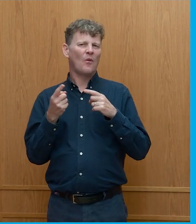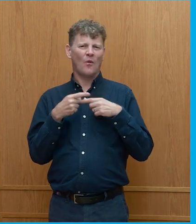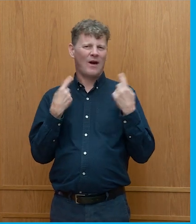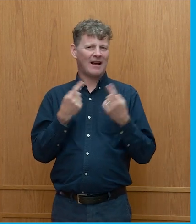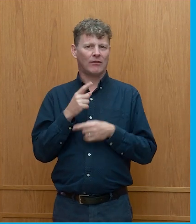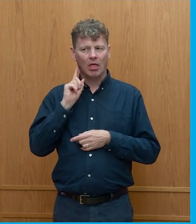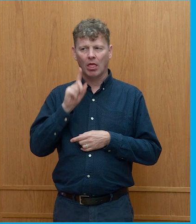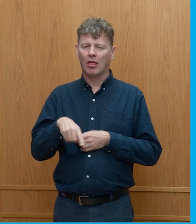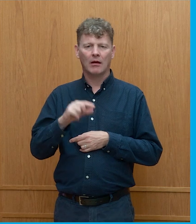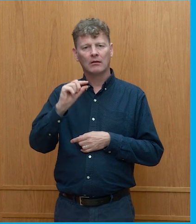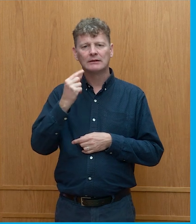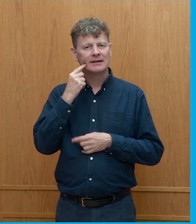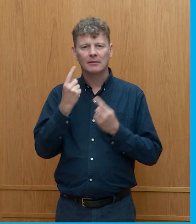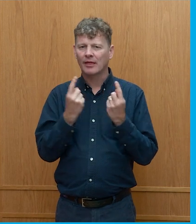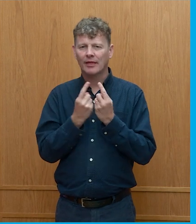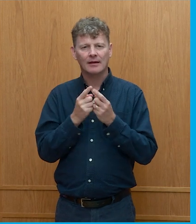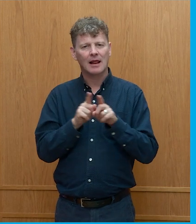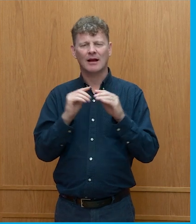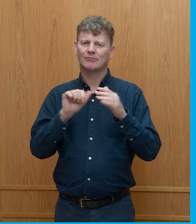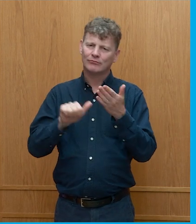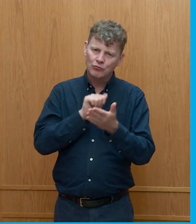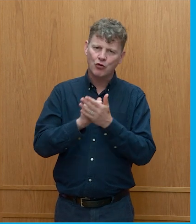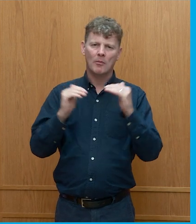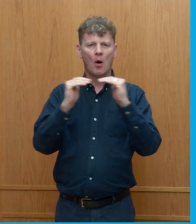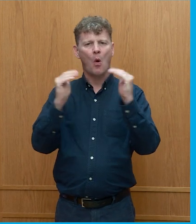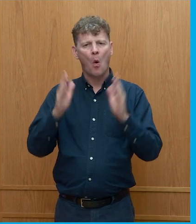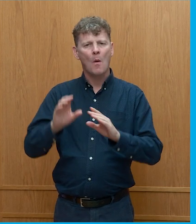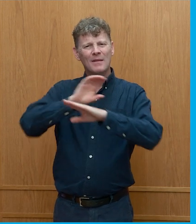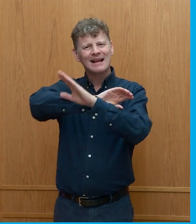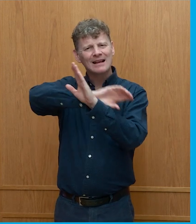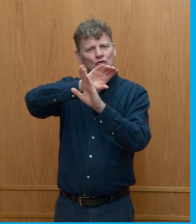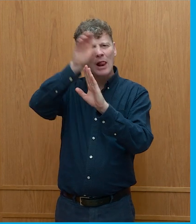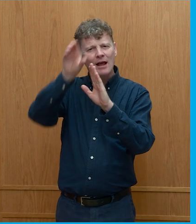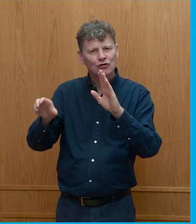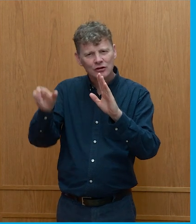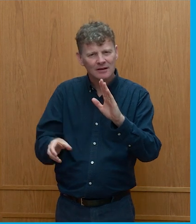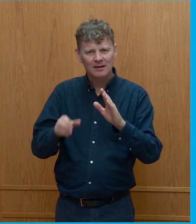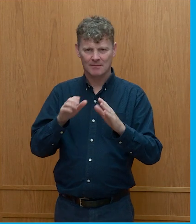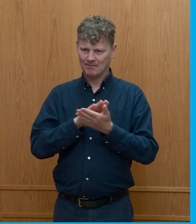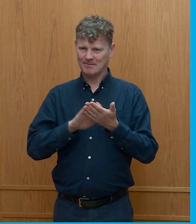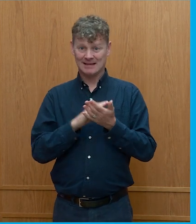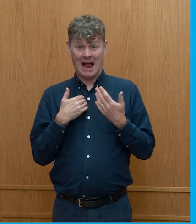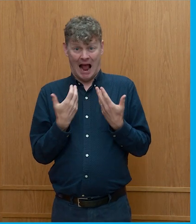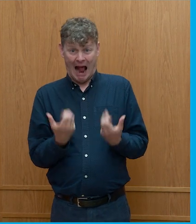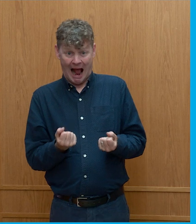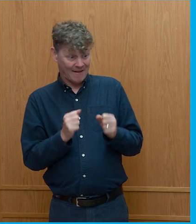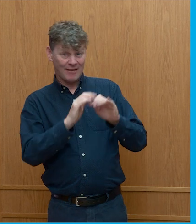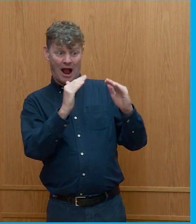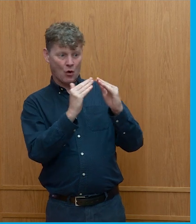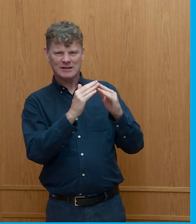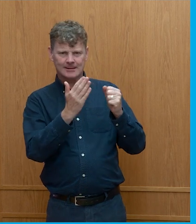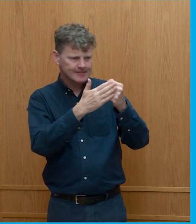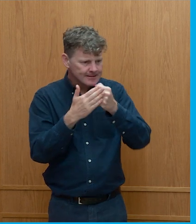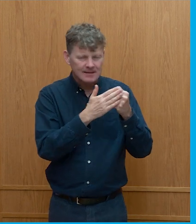things like home insulation, properly looking after the housing stock that we have. A response to the cost of living crisis